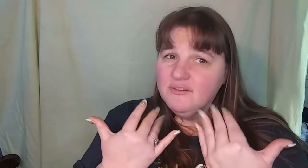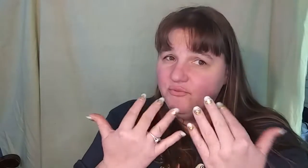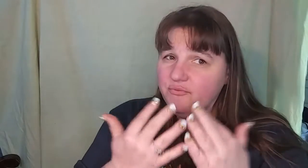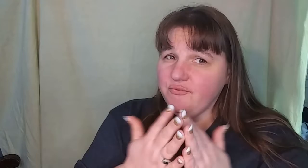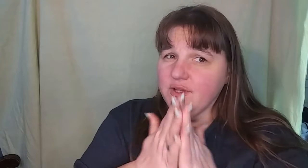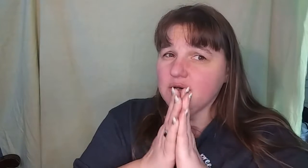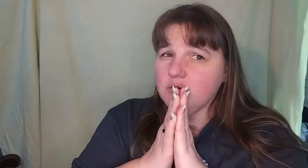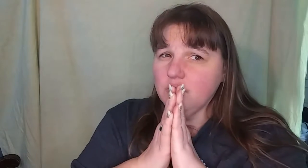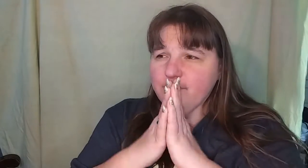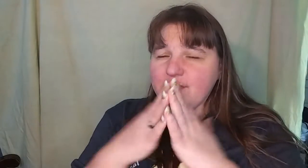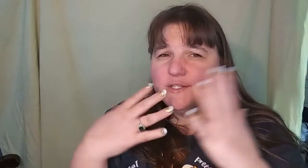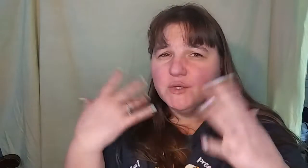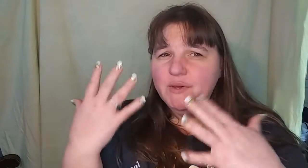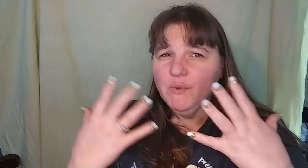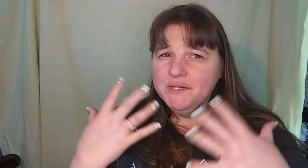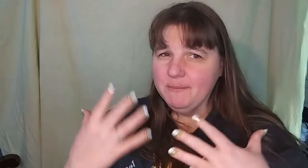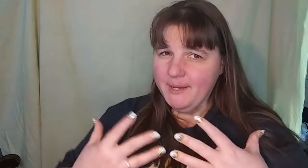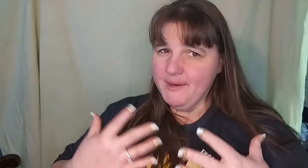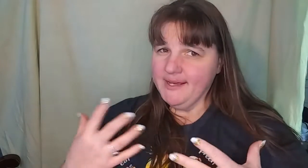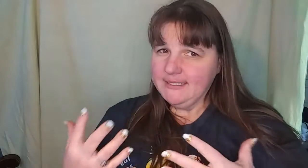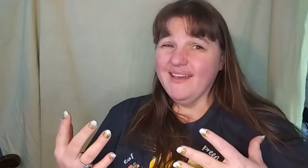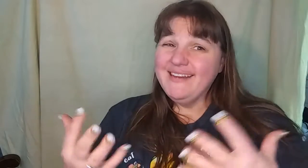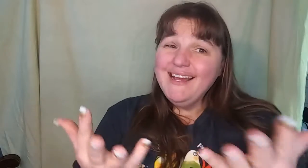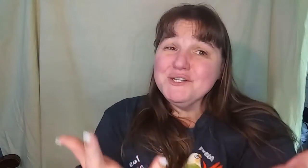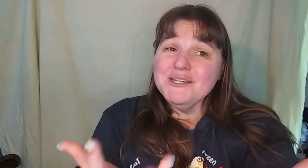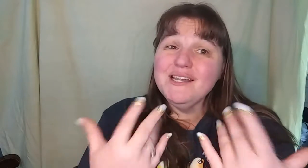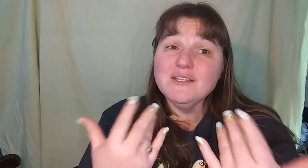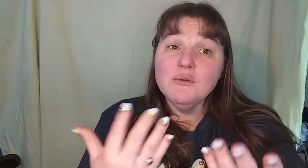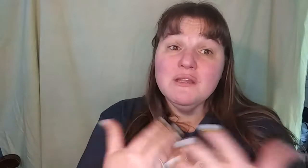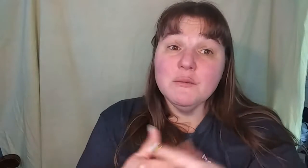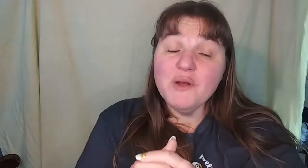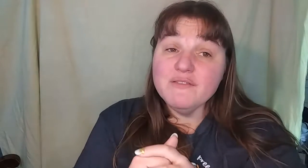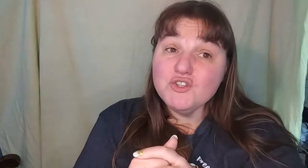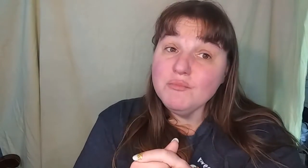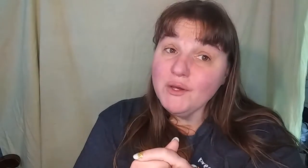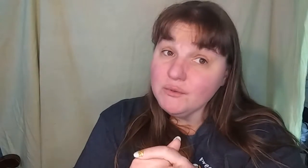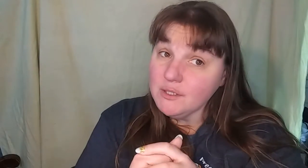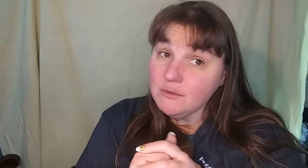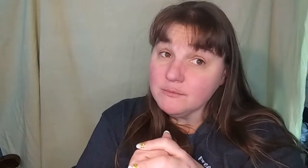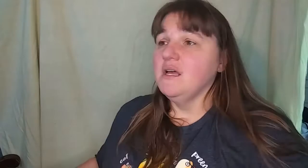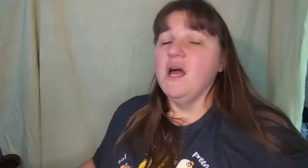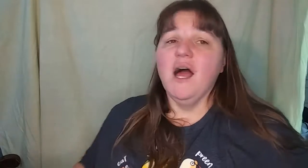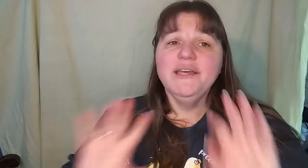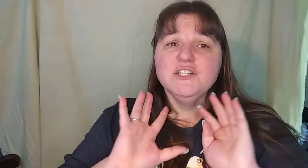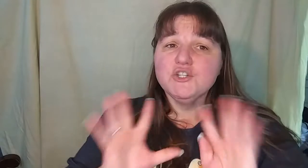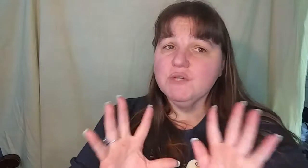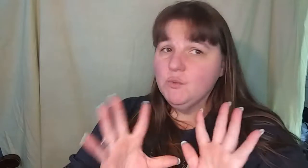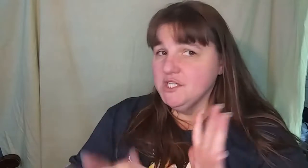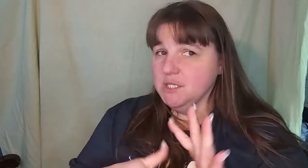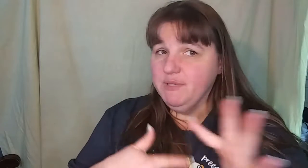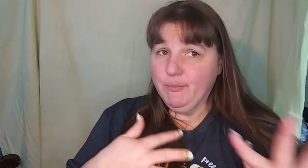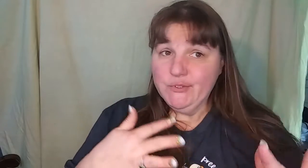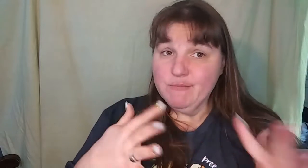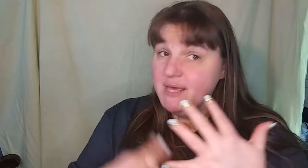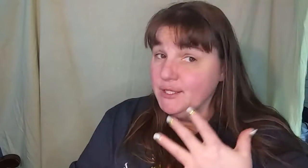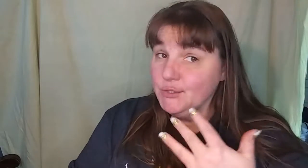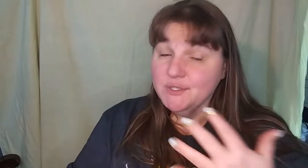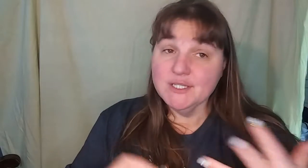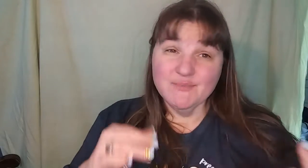feel that is going on in my mind. And actually that's only in the privacy of my own home. I enjoy watching people's mannerisms